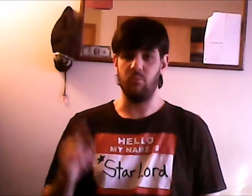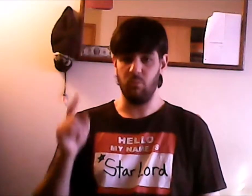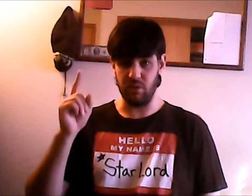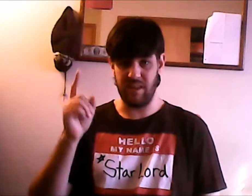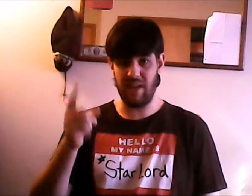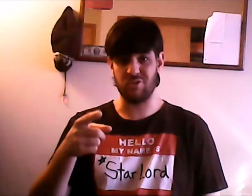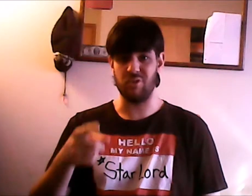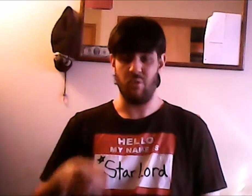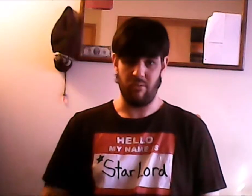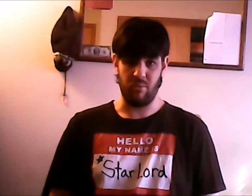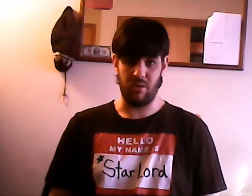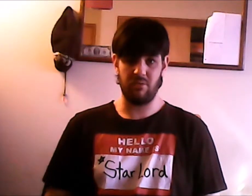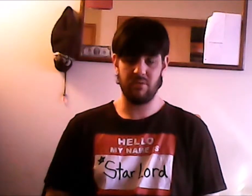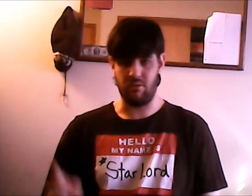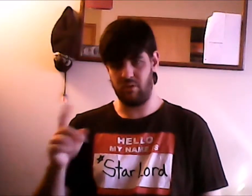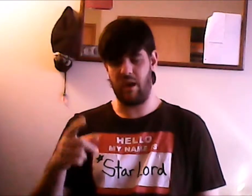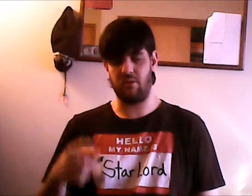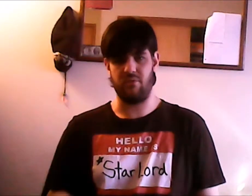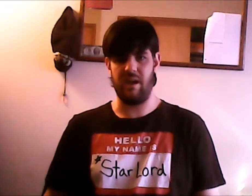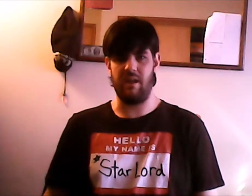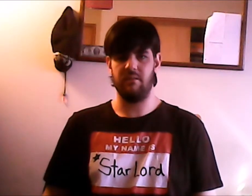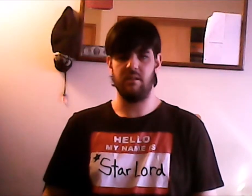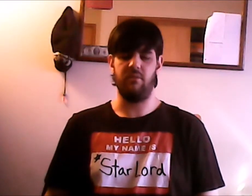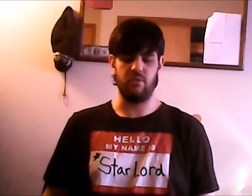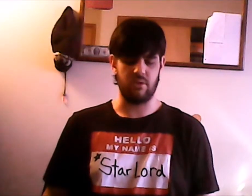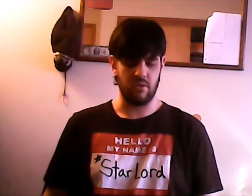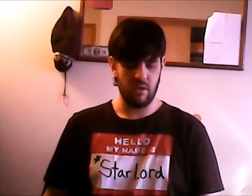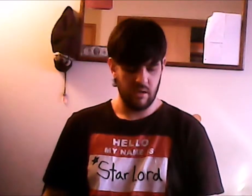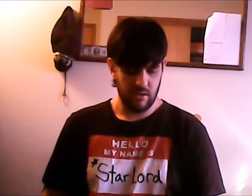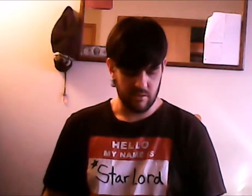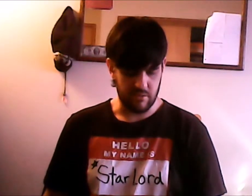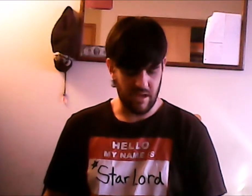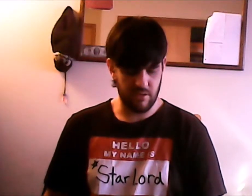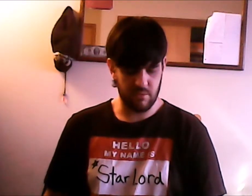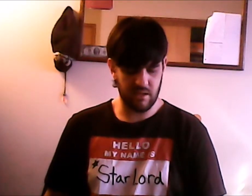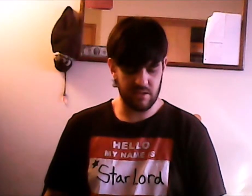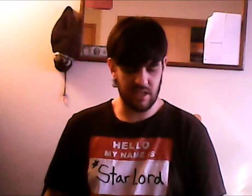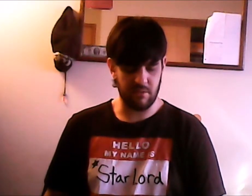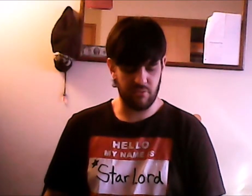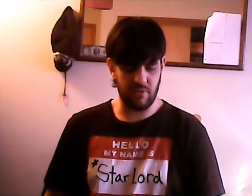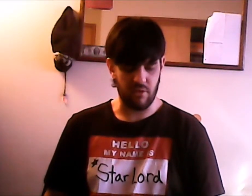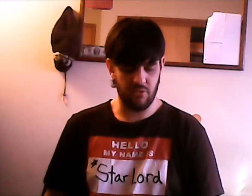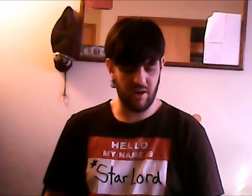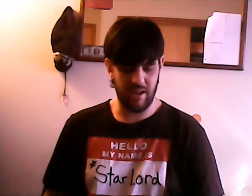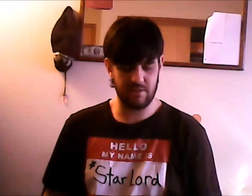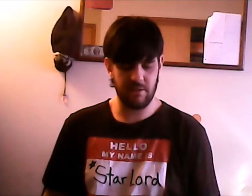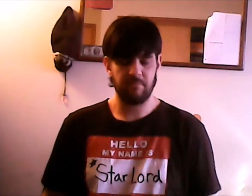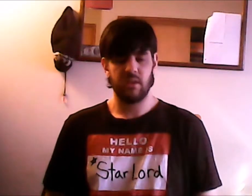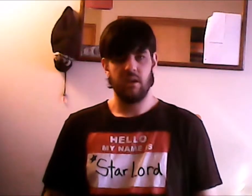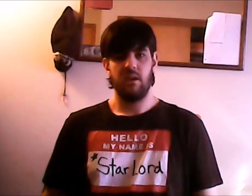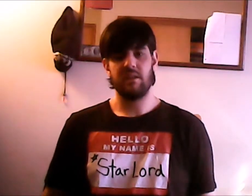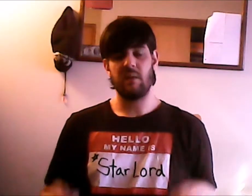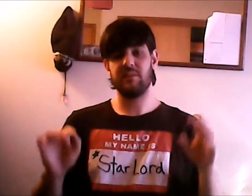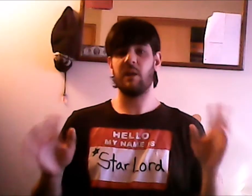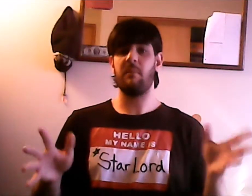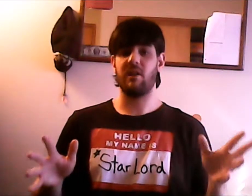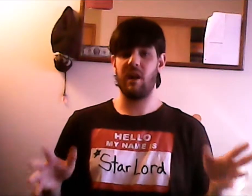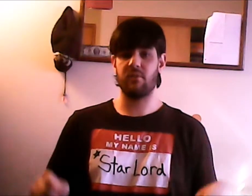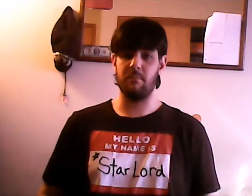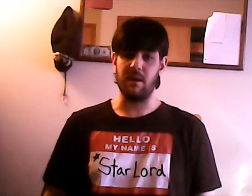I would never do a review of so look out for that in the future so now that we're done talking about free-for-all Fridays time to talk about cover a